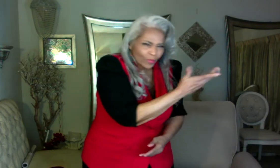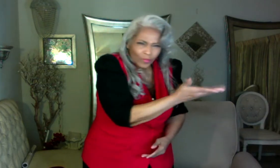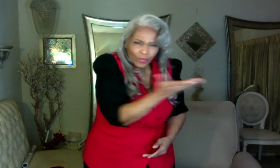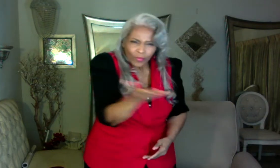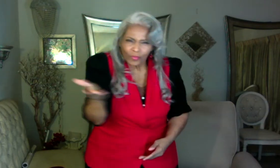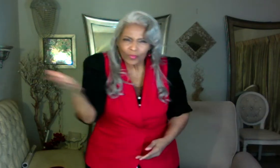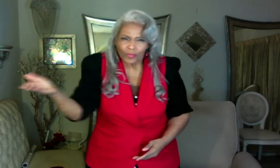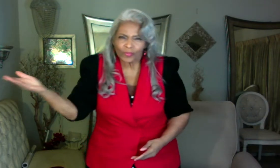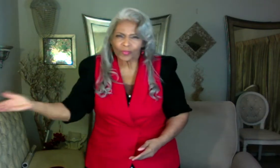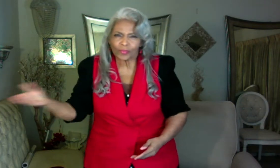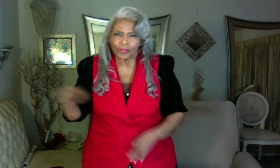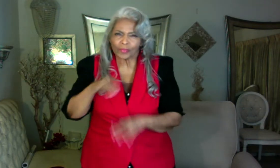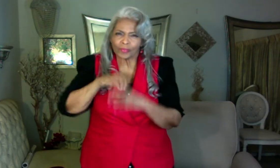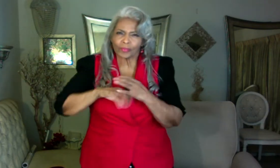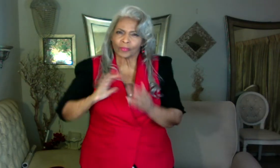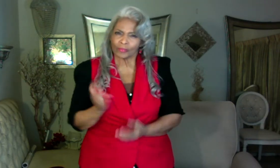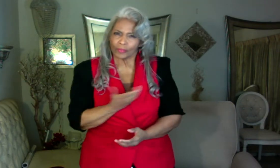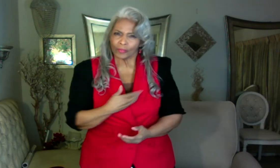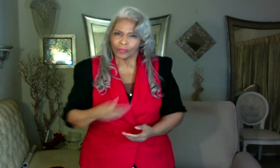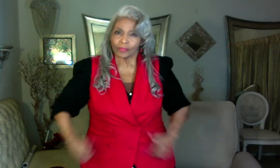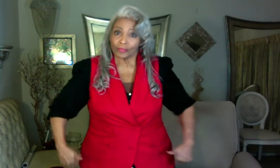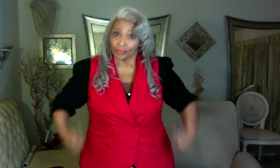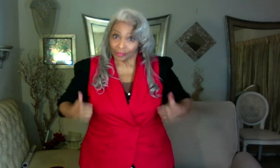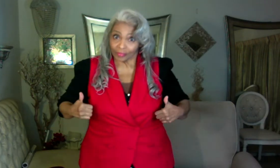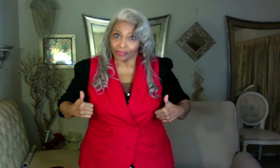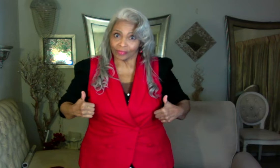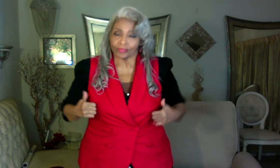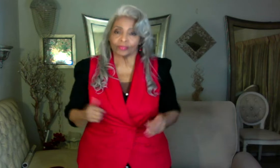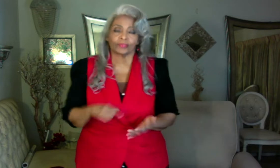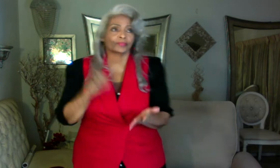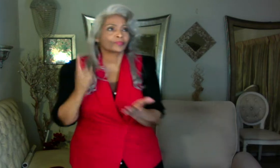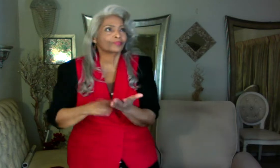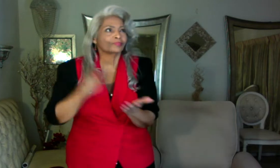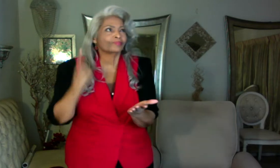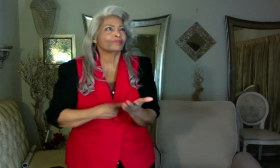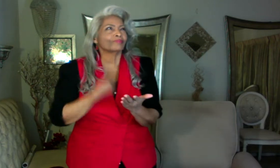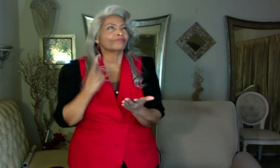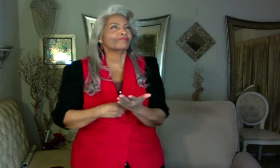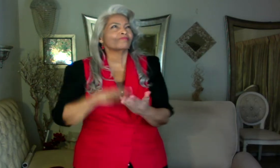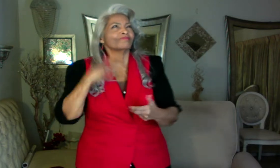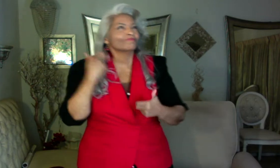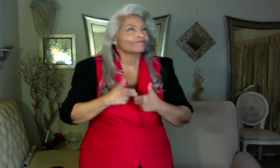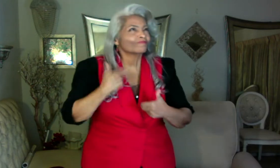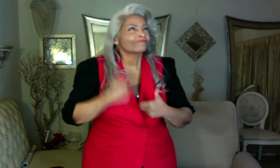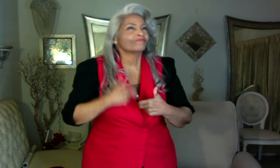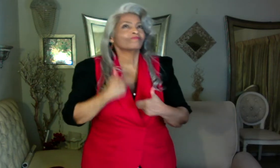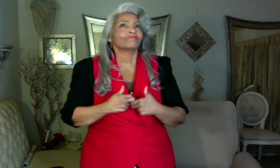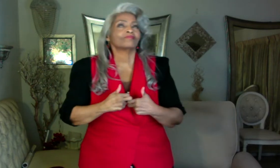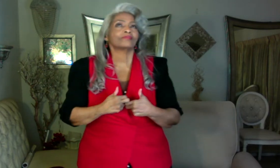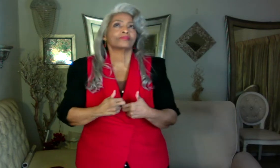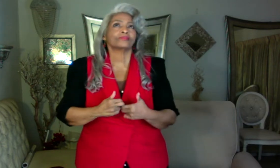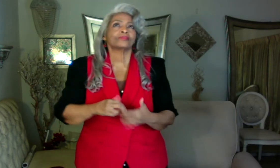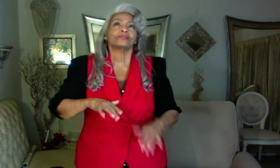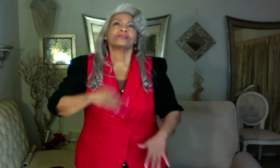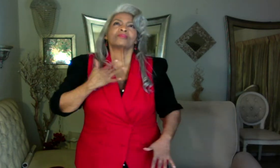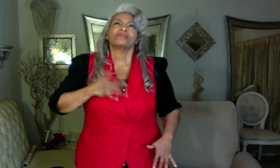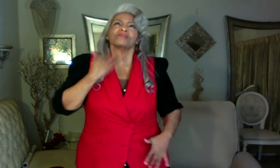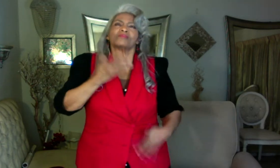appreciative for all the things that happen in our lives. Sometimes it's difficult to be thankful.